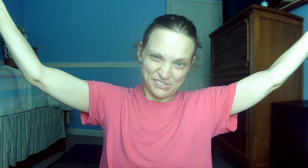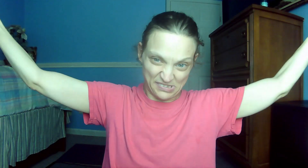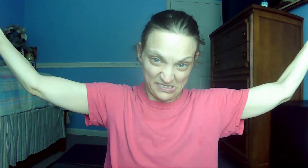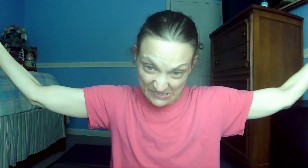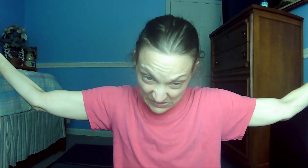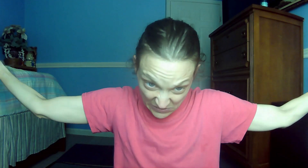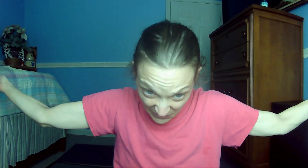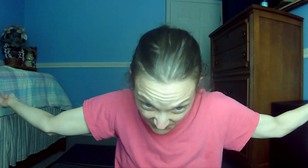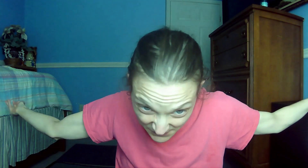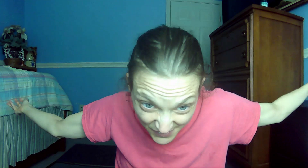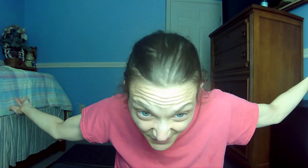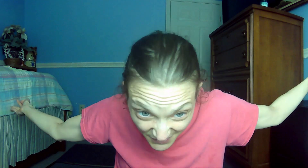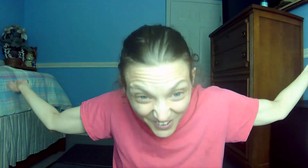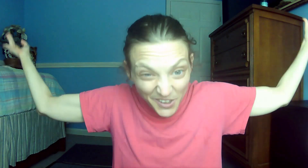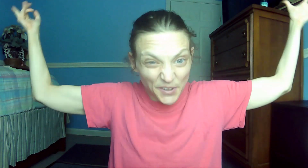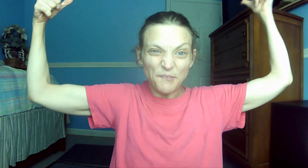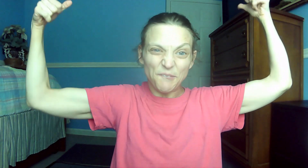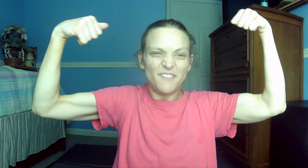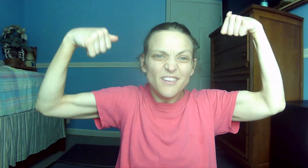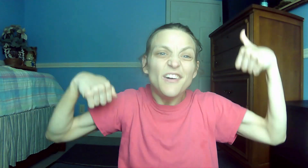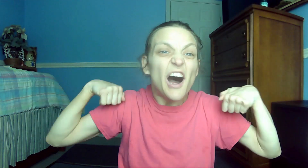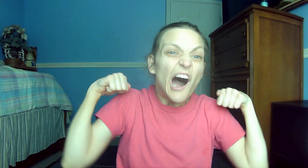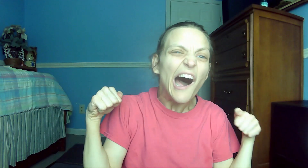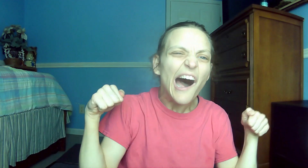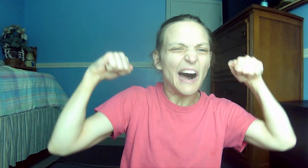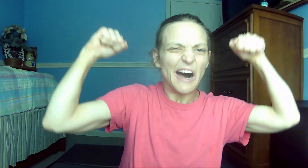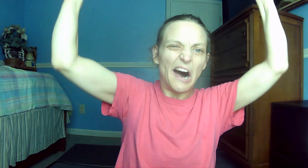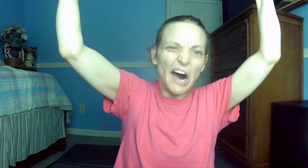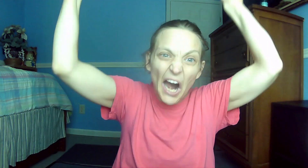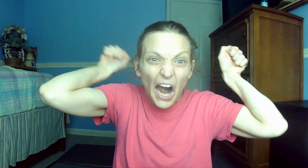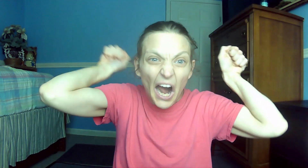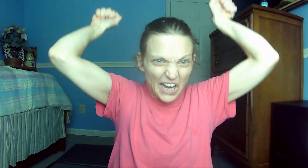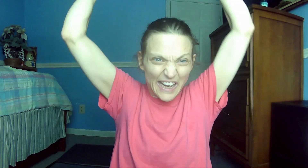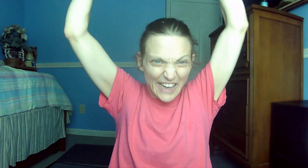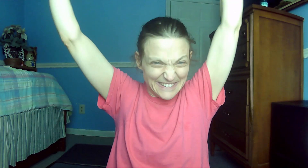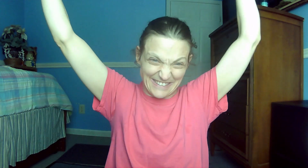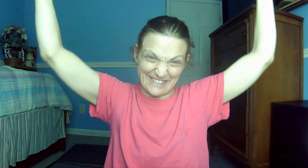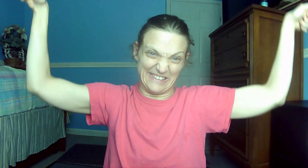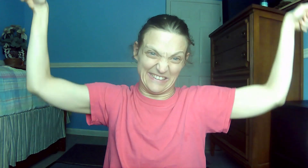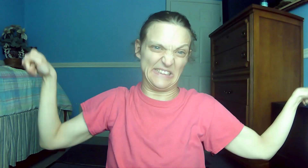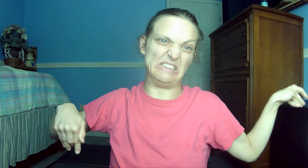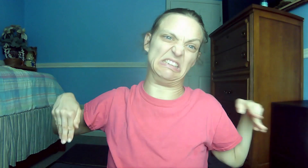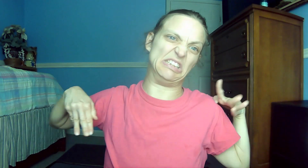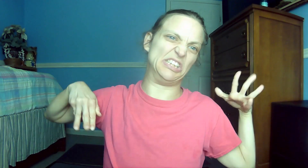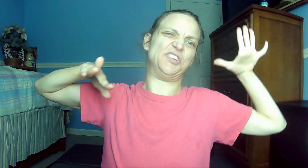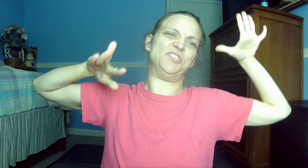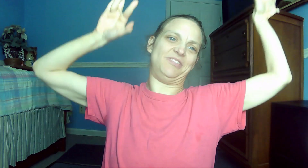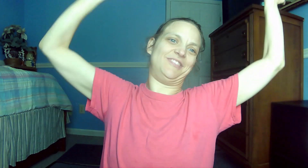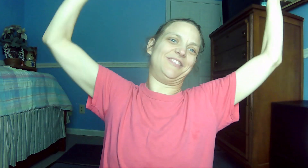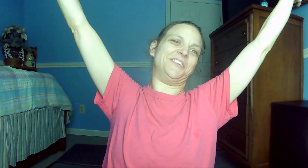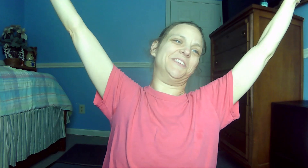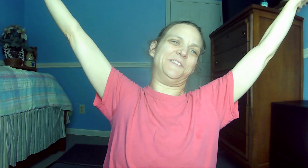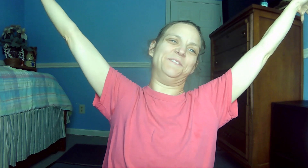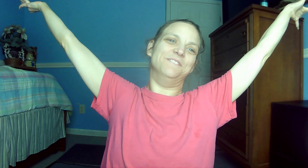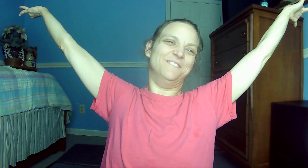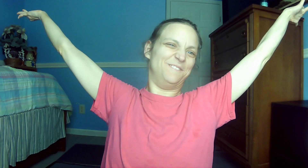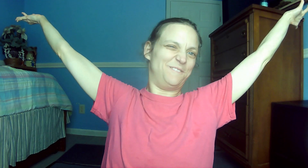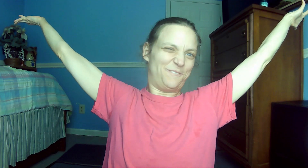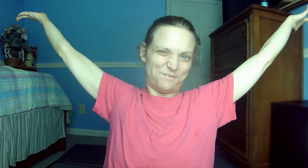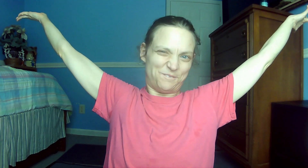The Lord God is my strength. He will make my feet like deer's feet, and he will make me walk on my high hill. 99. are top